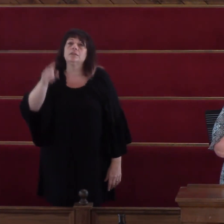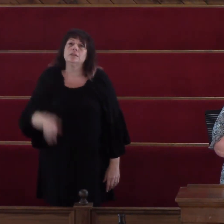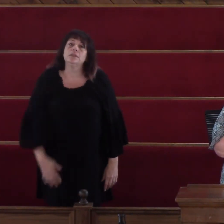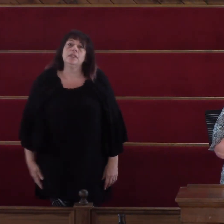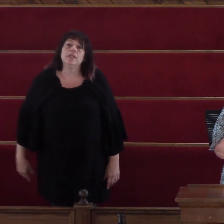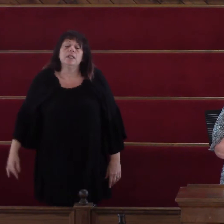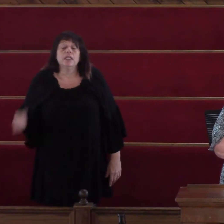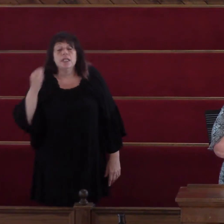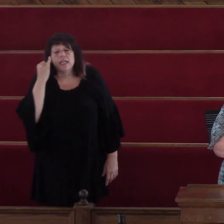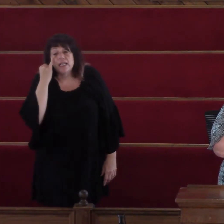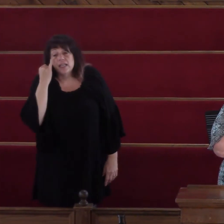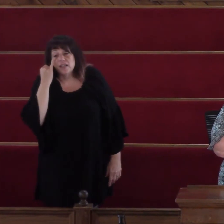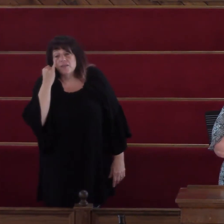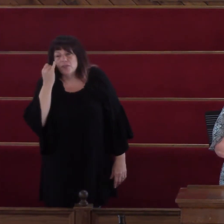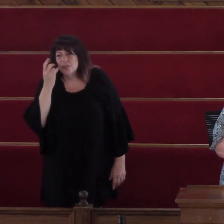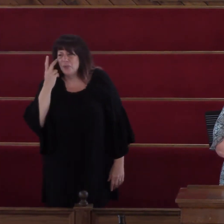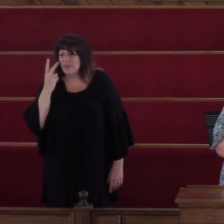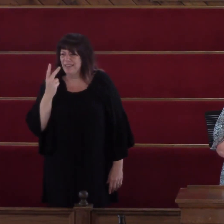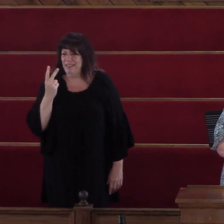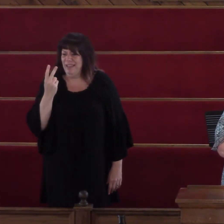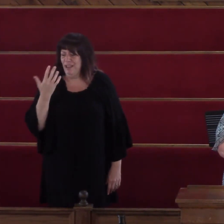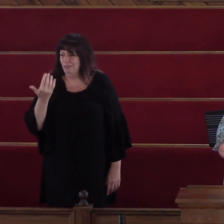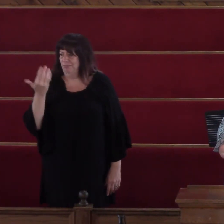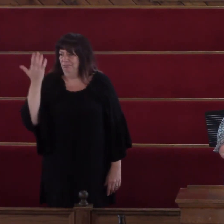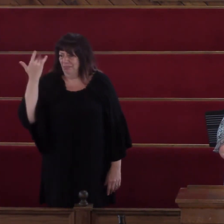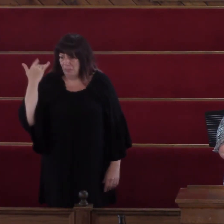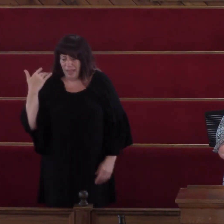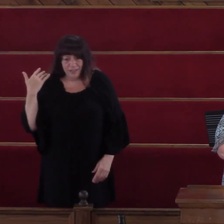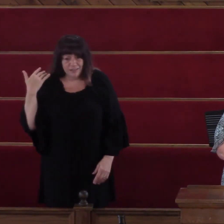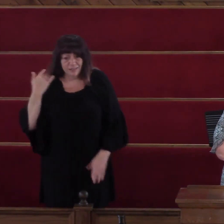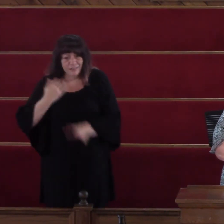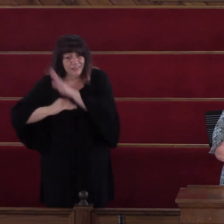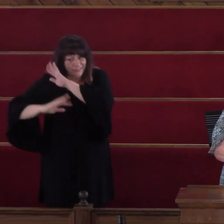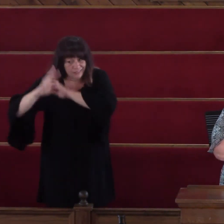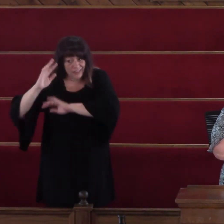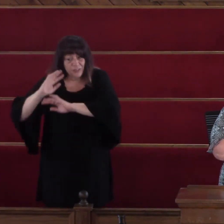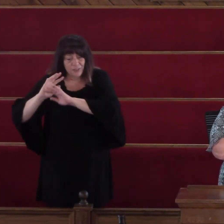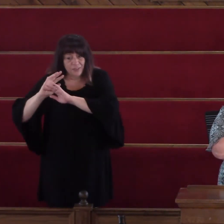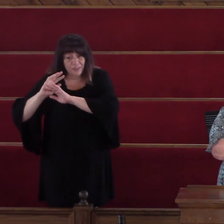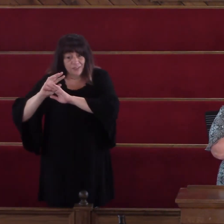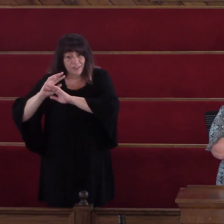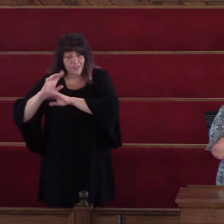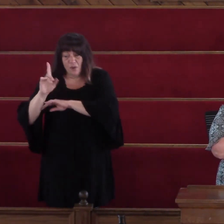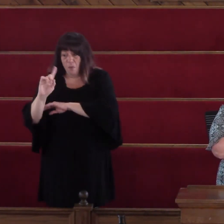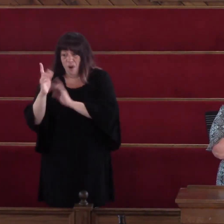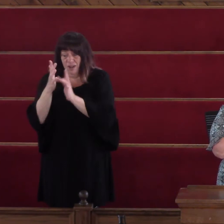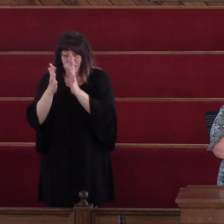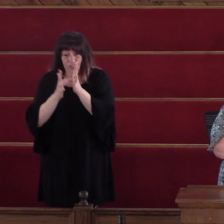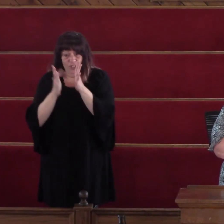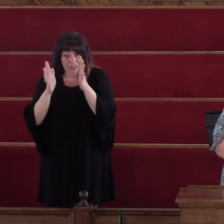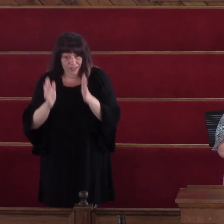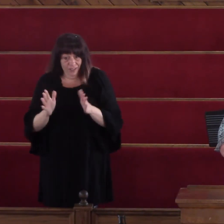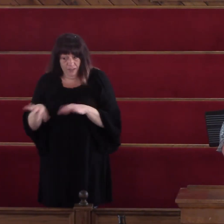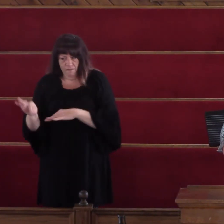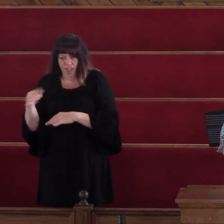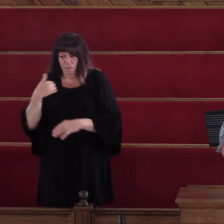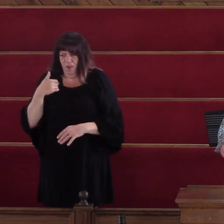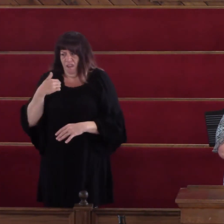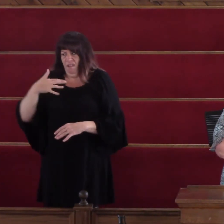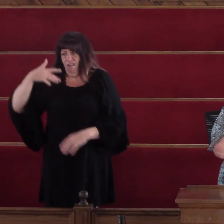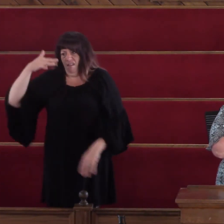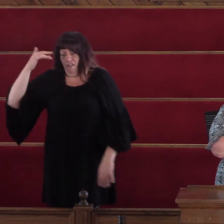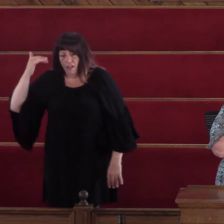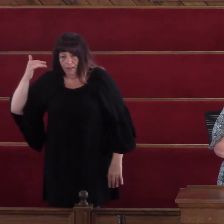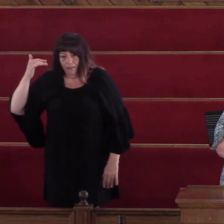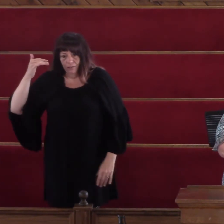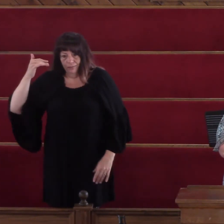If you could see Where Jesus brought me